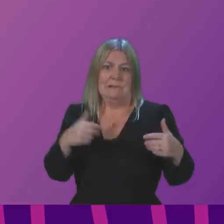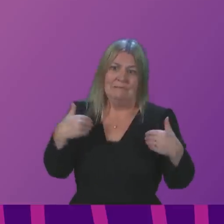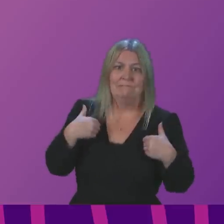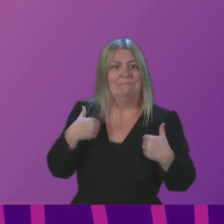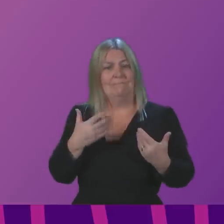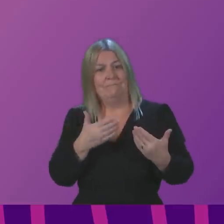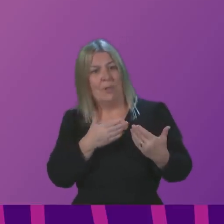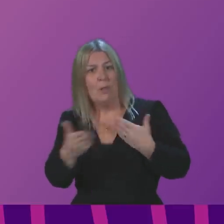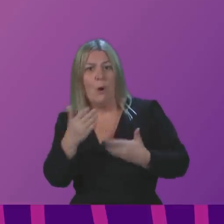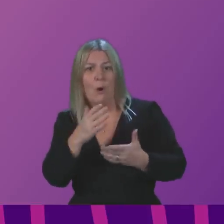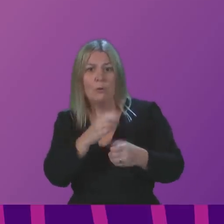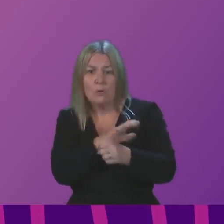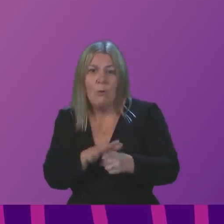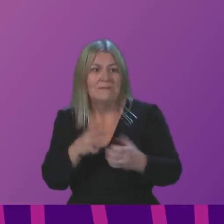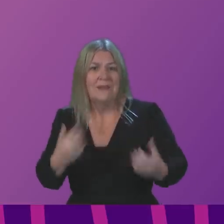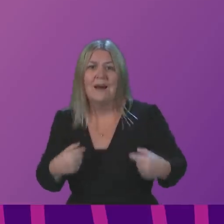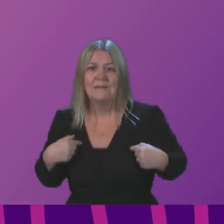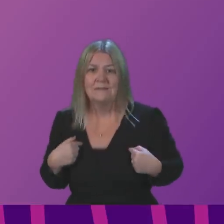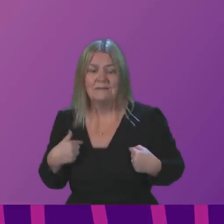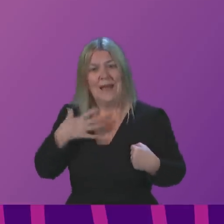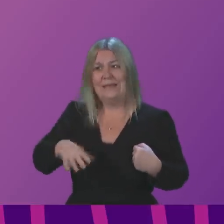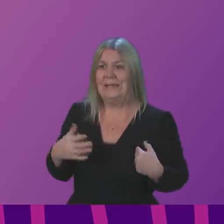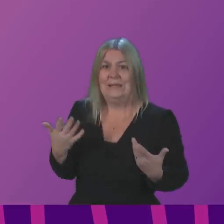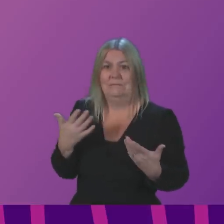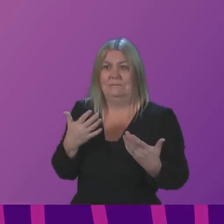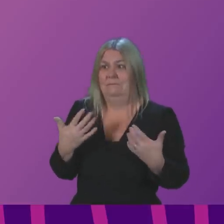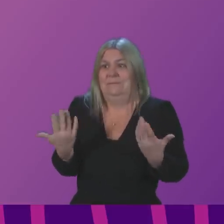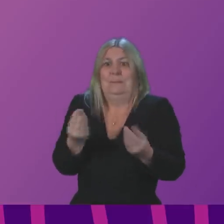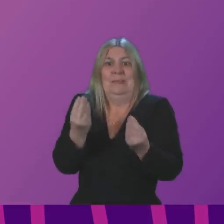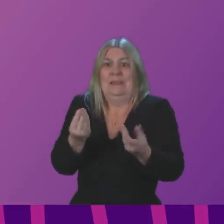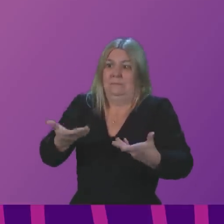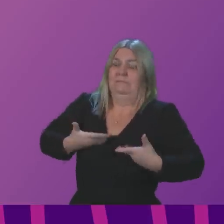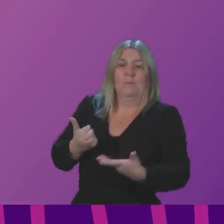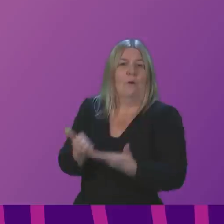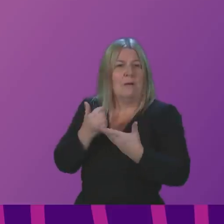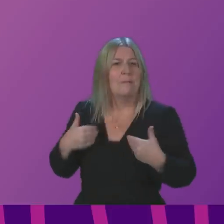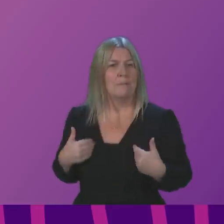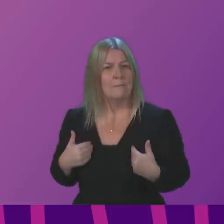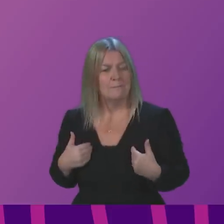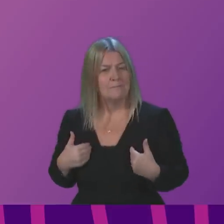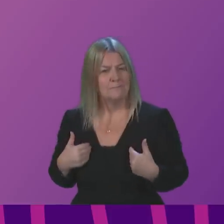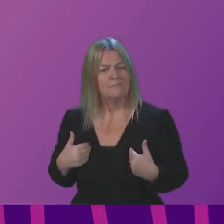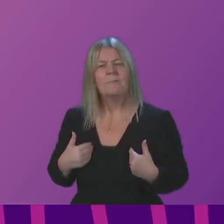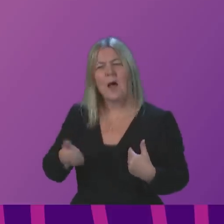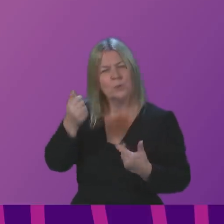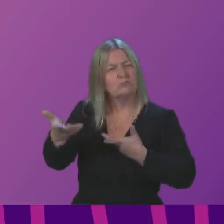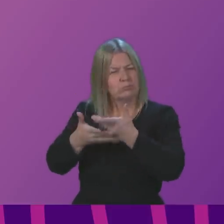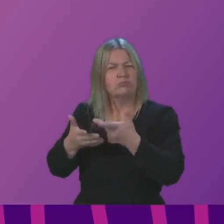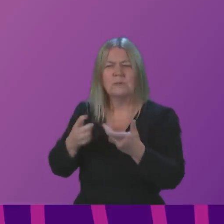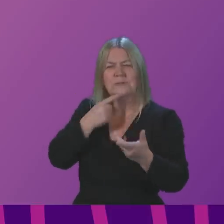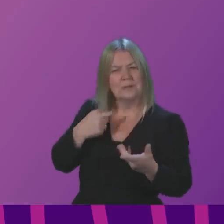Long COVID sufferers need new hope. I said as much to the Finance Secretary in negotiations around the budget yesterday. So, can I